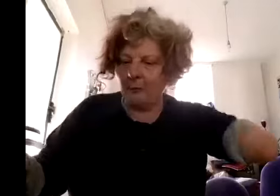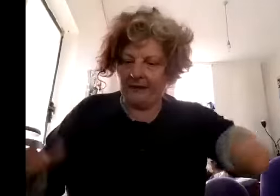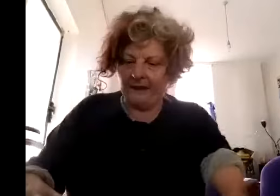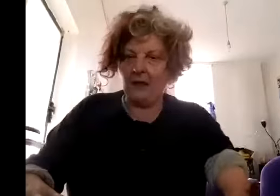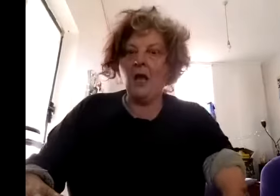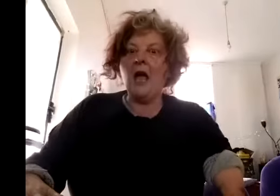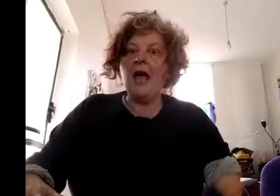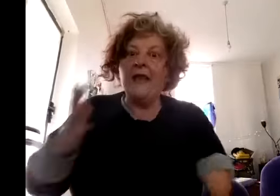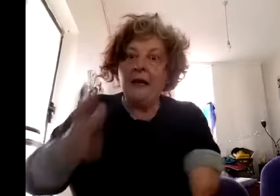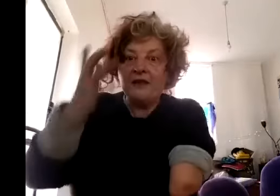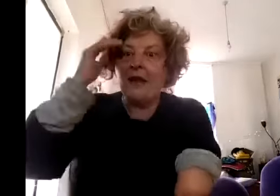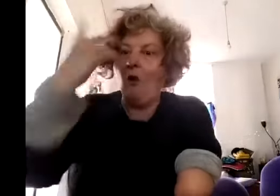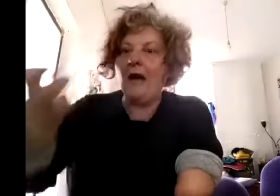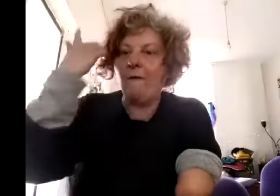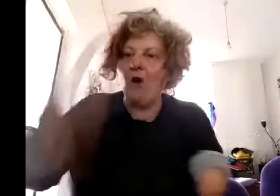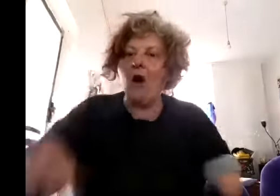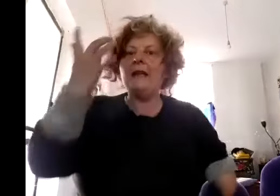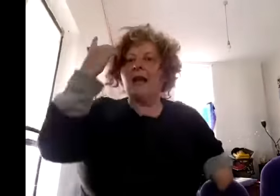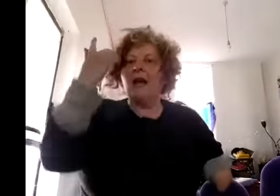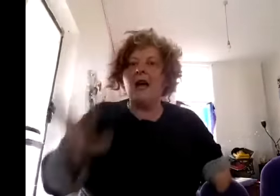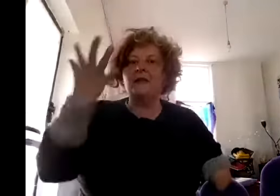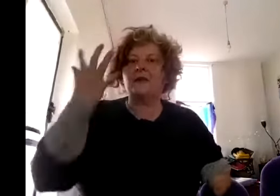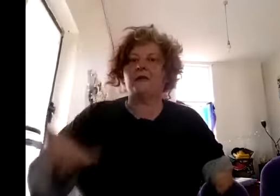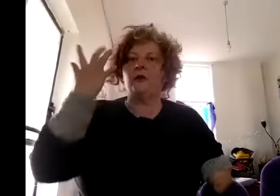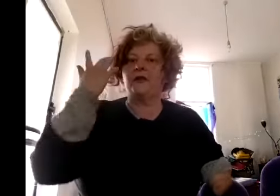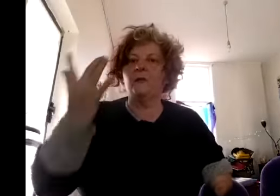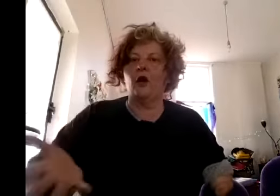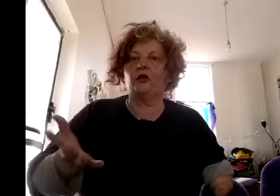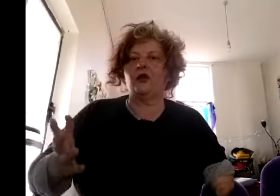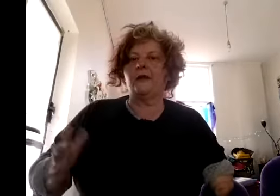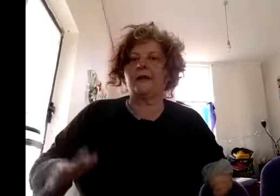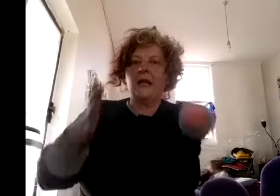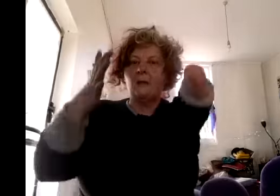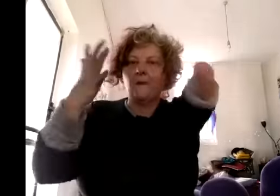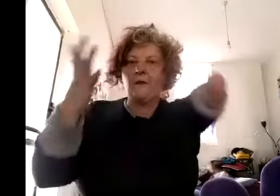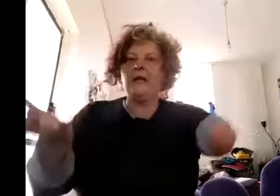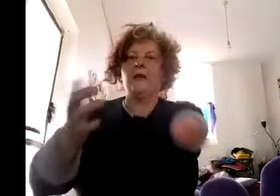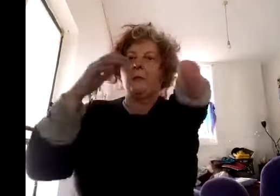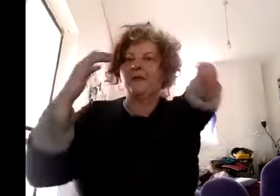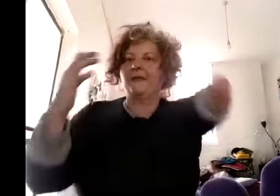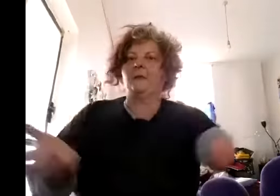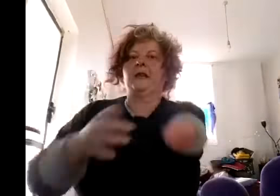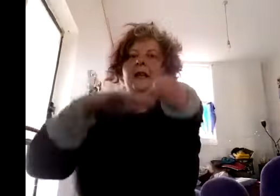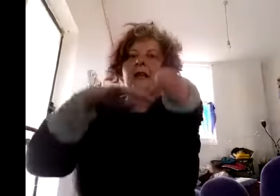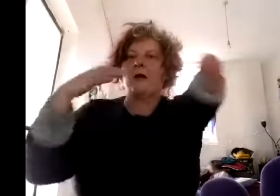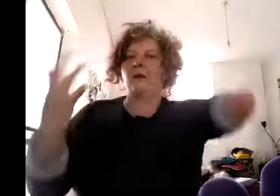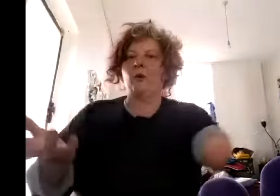back then and that was how i finally understood some notions about theory about disability about embodiment